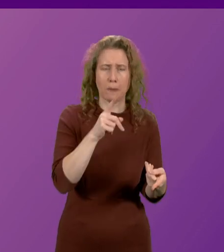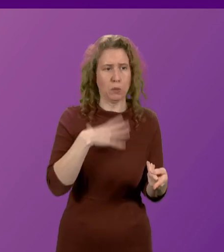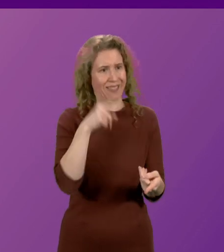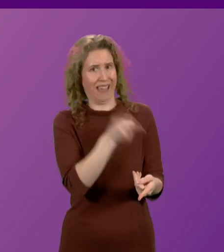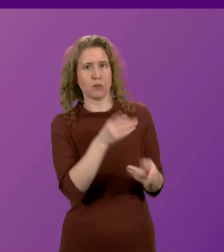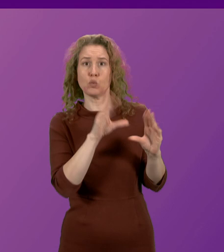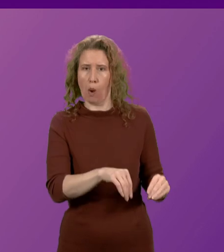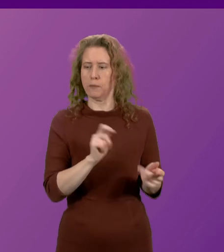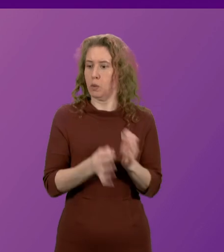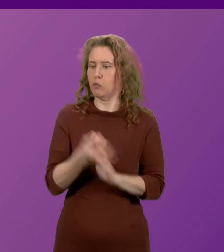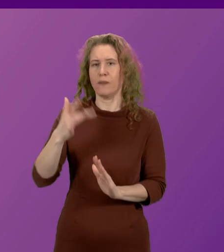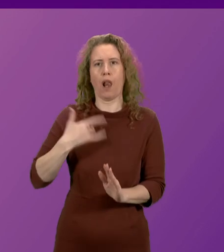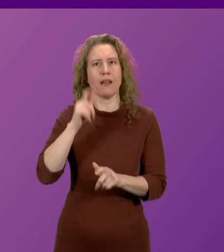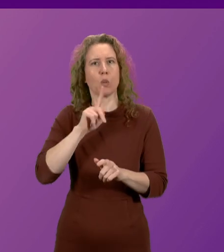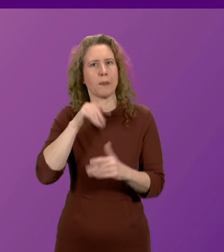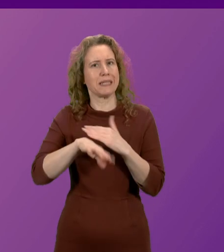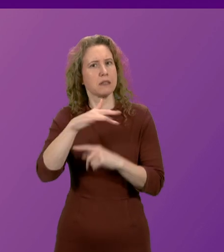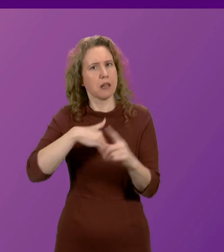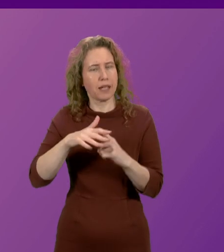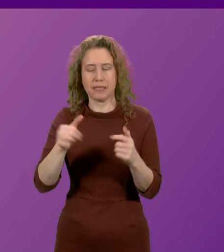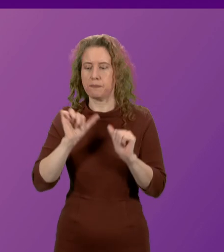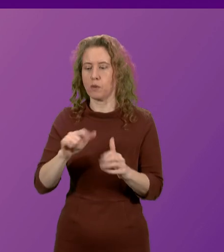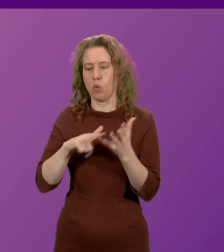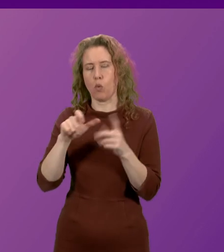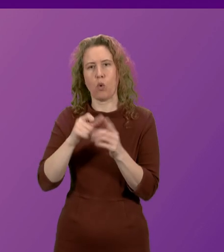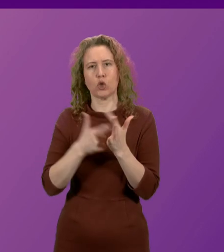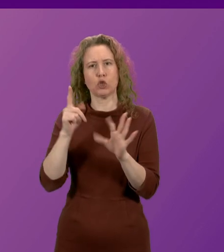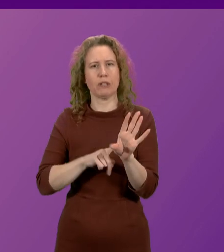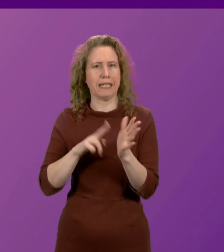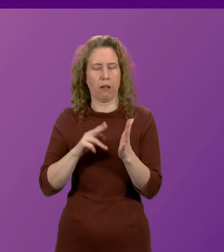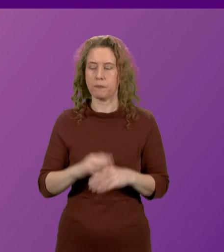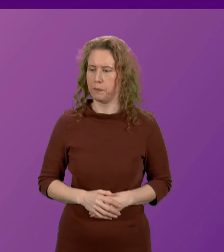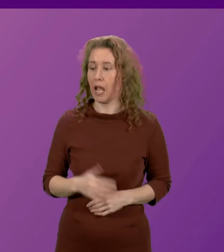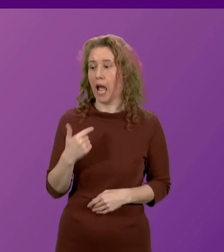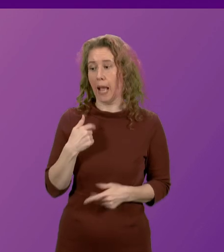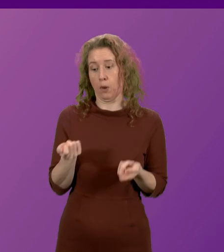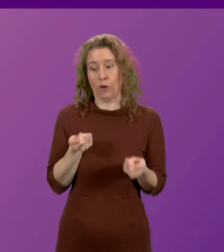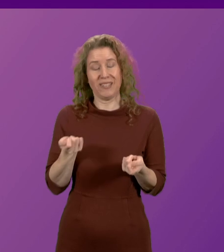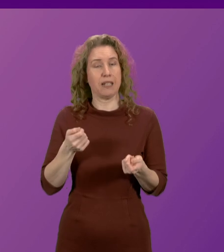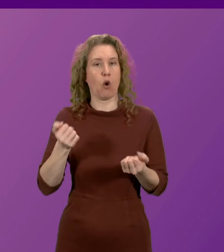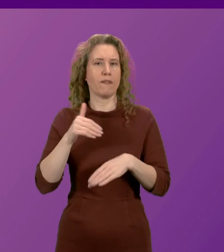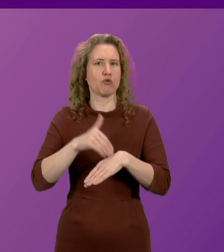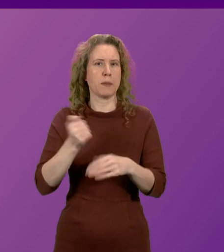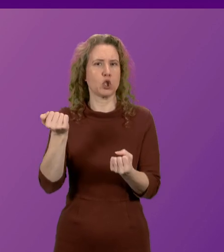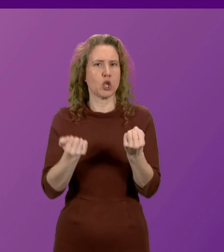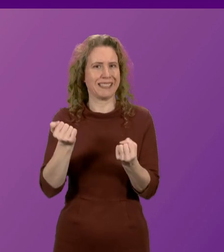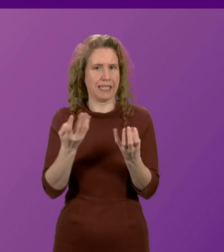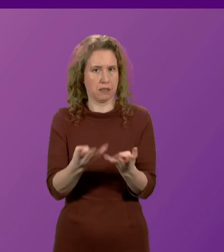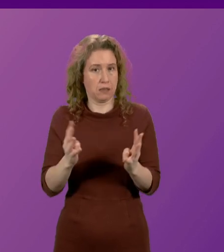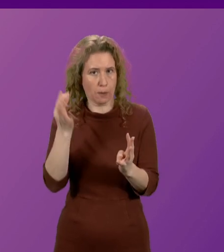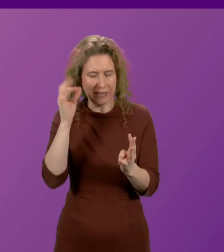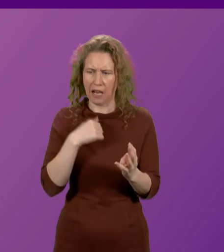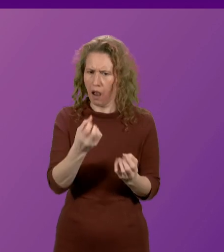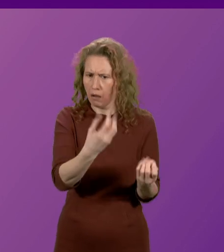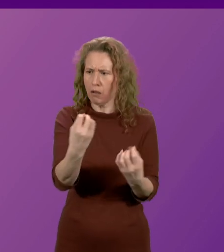Thank Audrey Nicoll. Thank you, Thank Presiding Officer. As convener of the Criminal Justice Committee, I've heard much testimony from